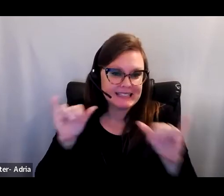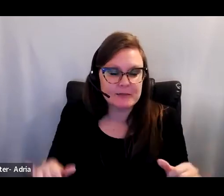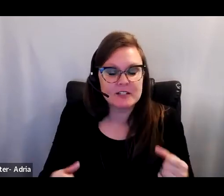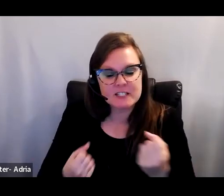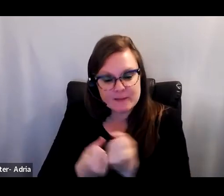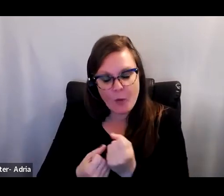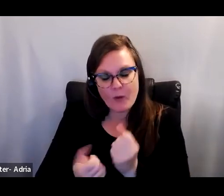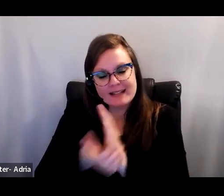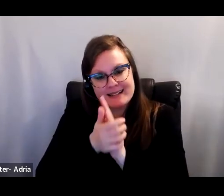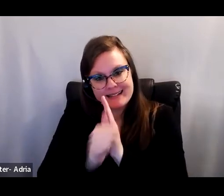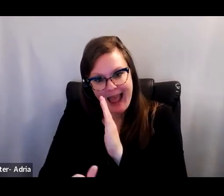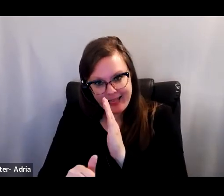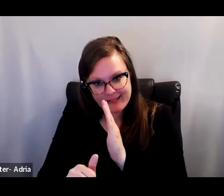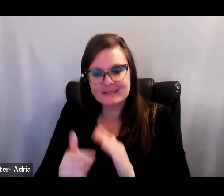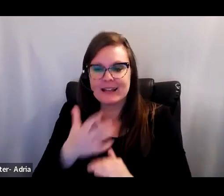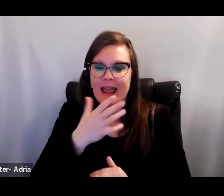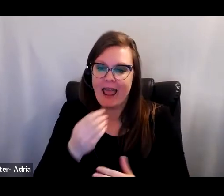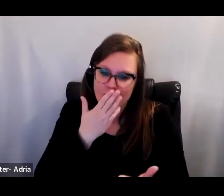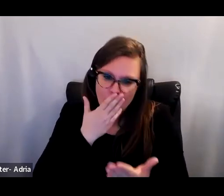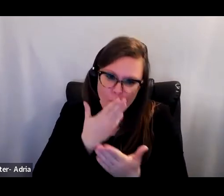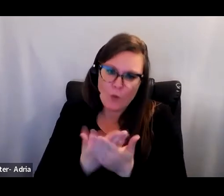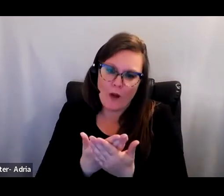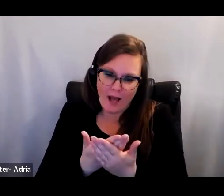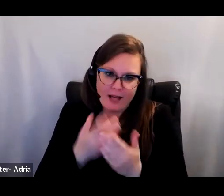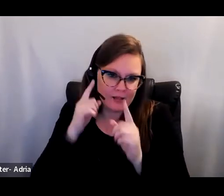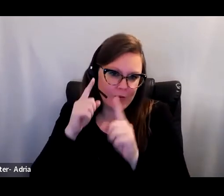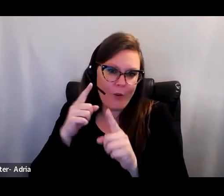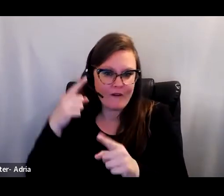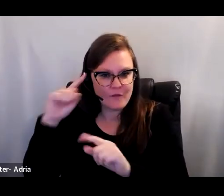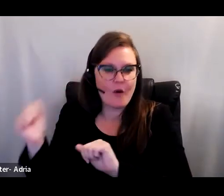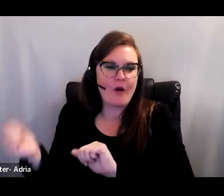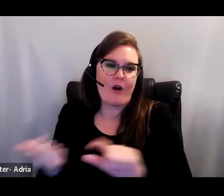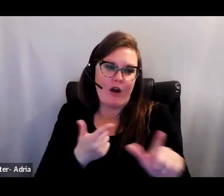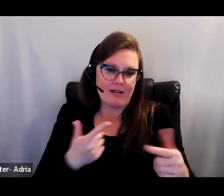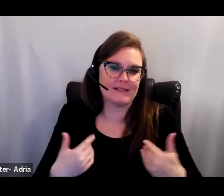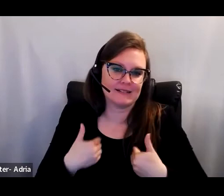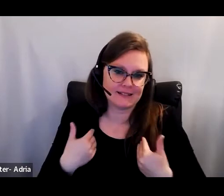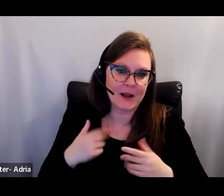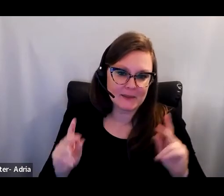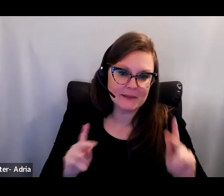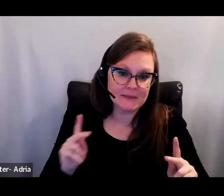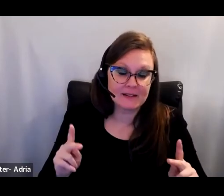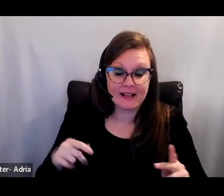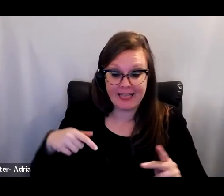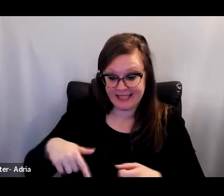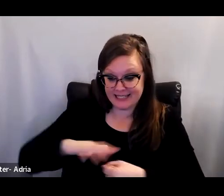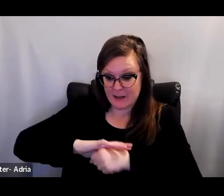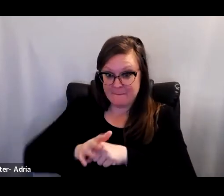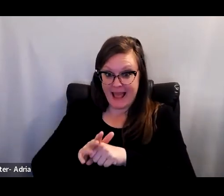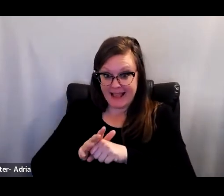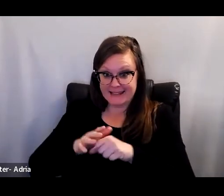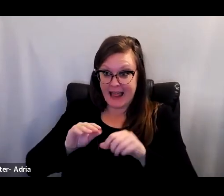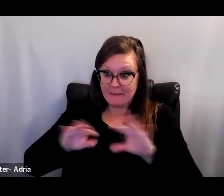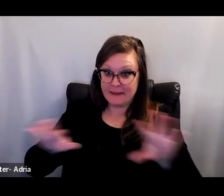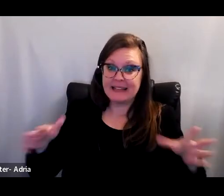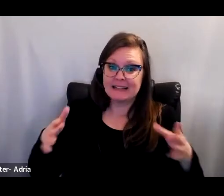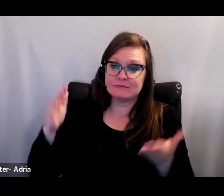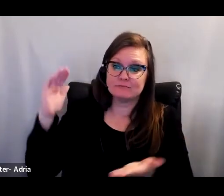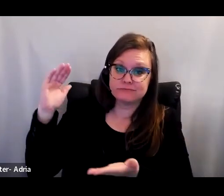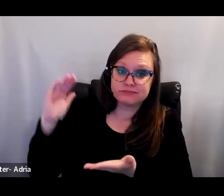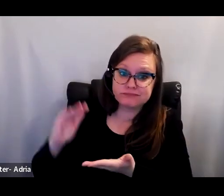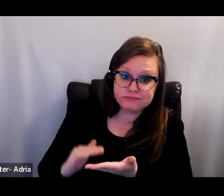young people. As we begin to emerge from a global pandemic, hopefully, and schools attempt to engage in fundamental change,